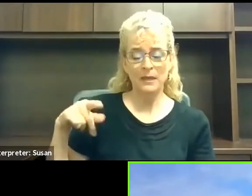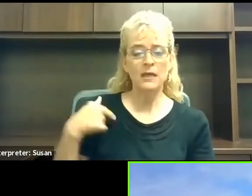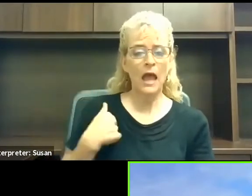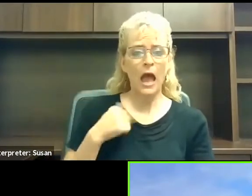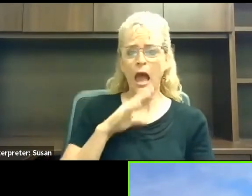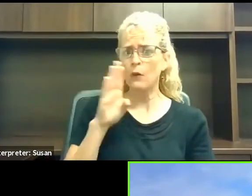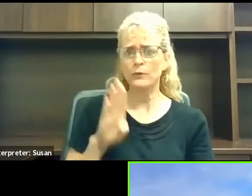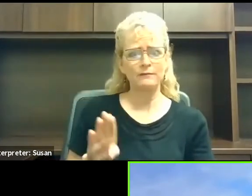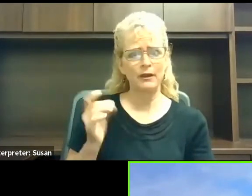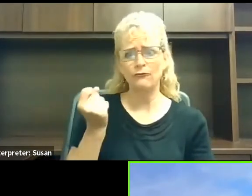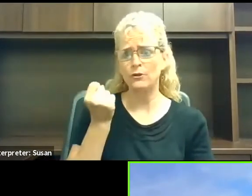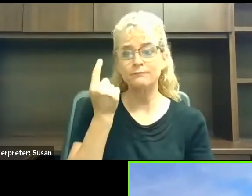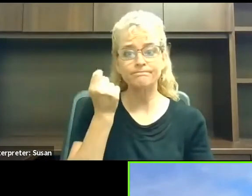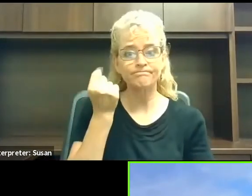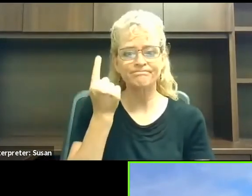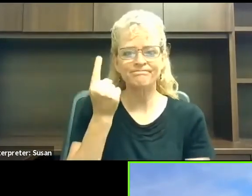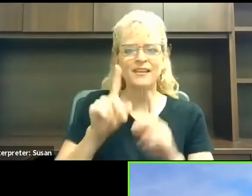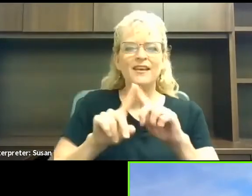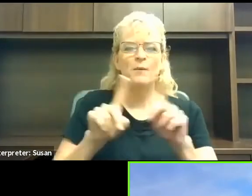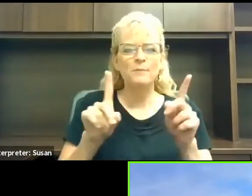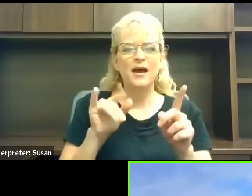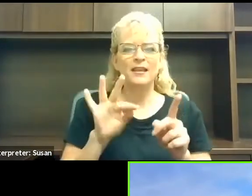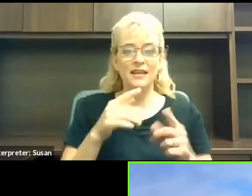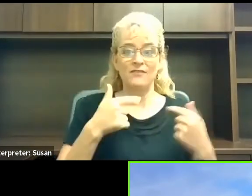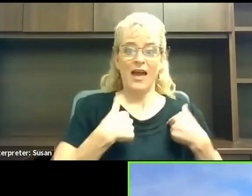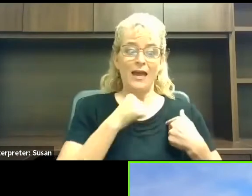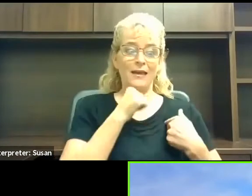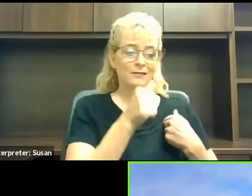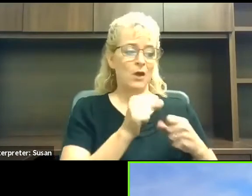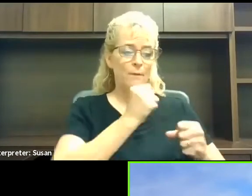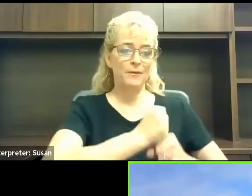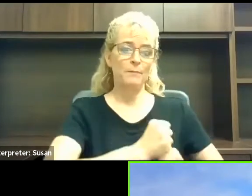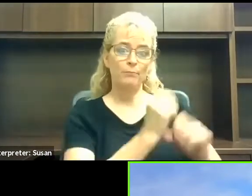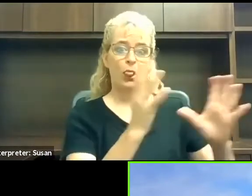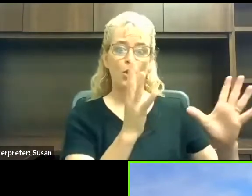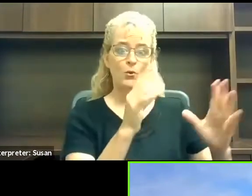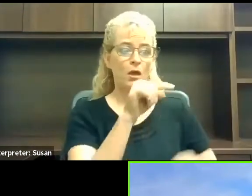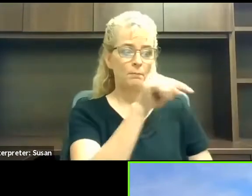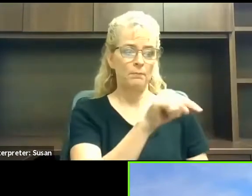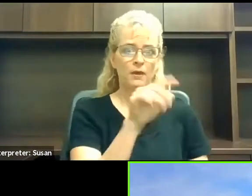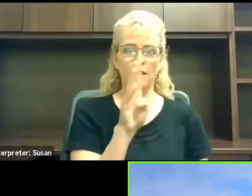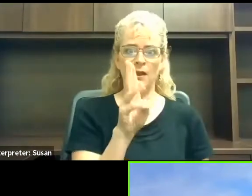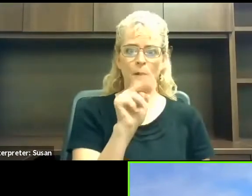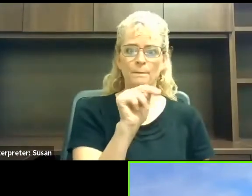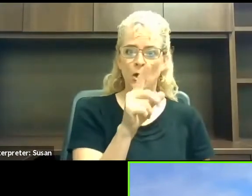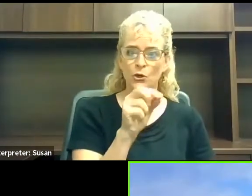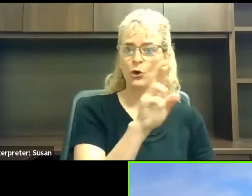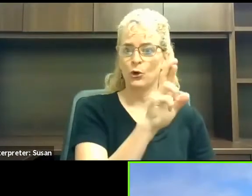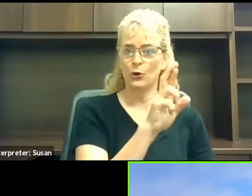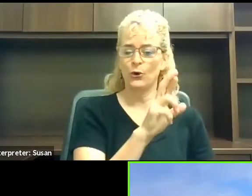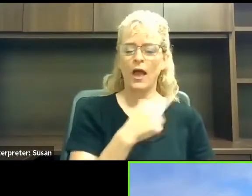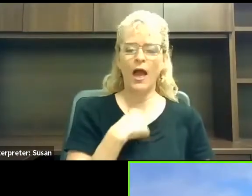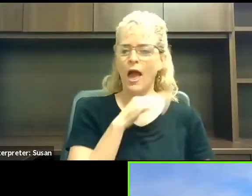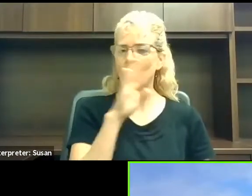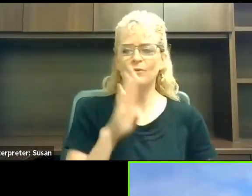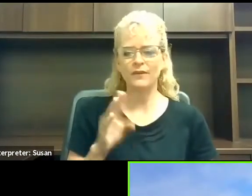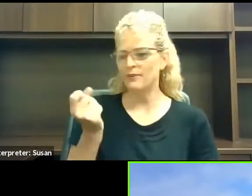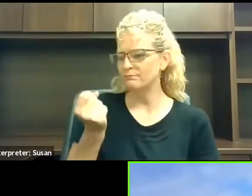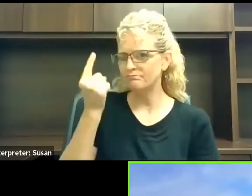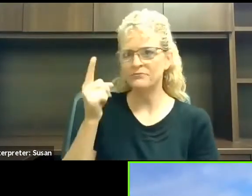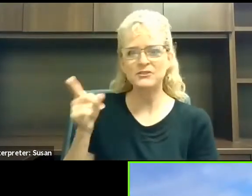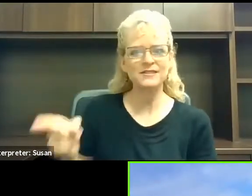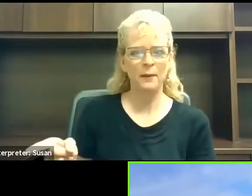If I hadn't been blown up in a bunker, I never would have understood him. And we